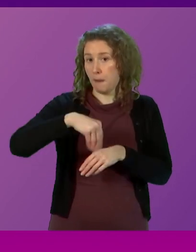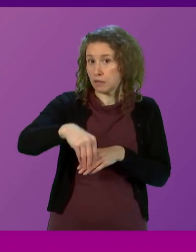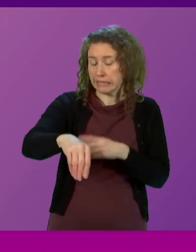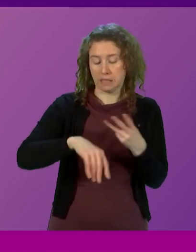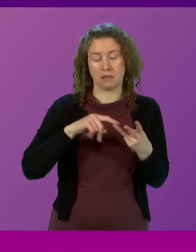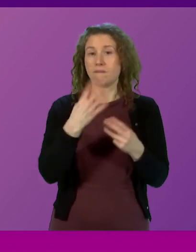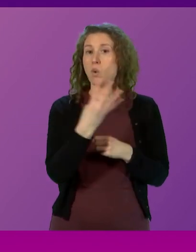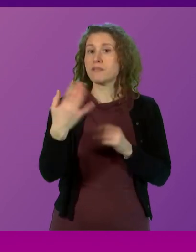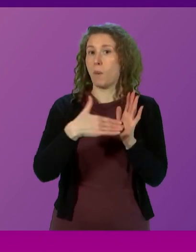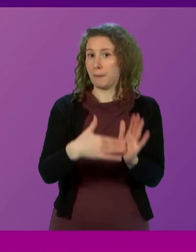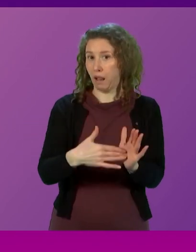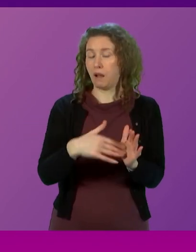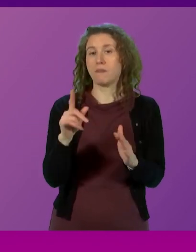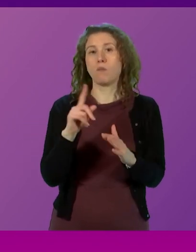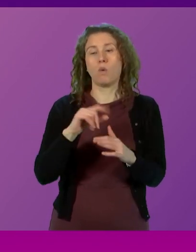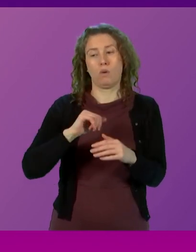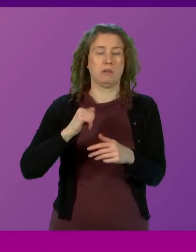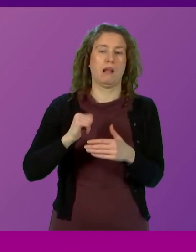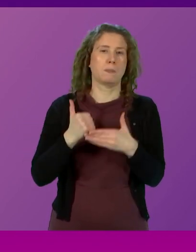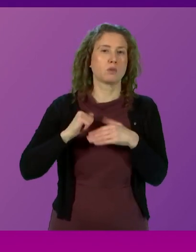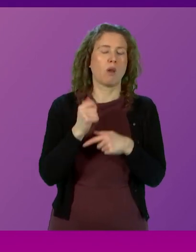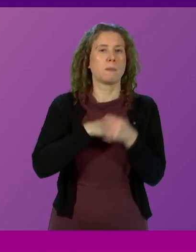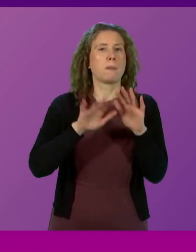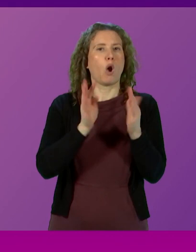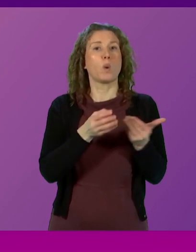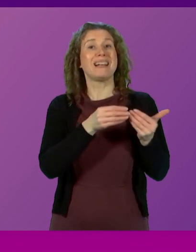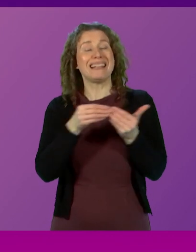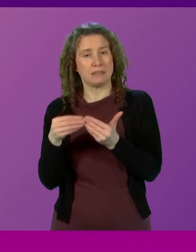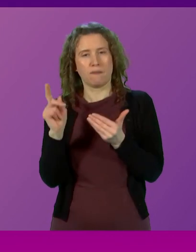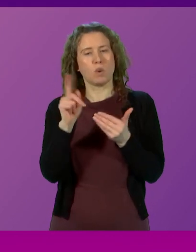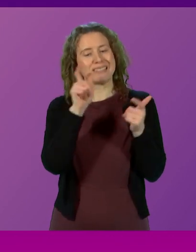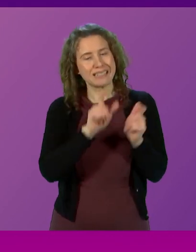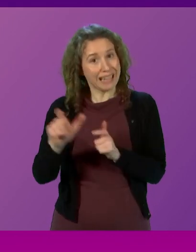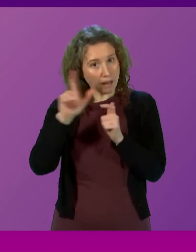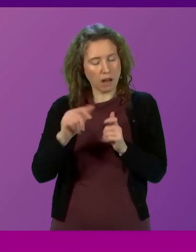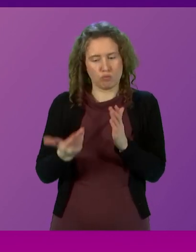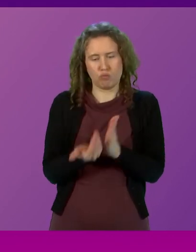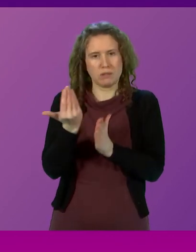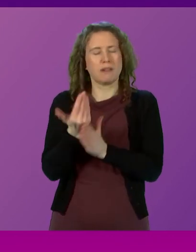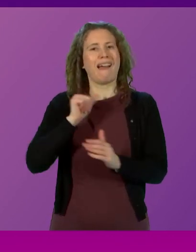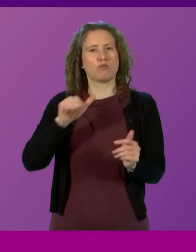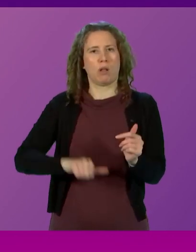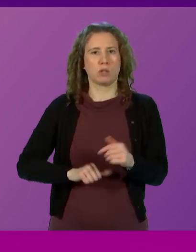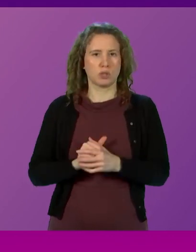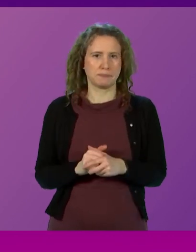£44 million to help Scotland become a global leader in sustainable and regenerative agriculture. We will